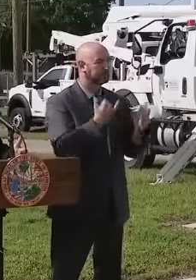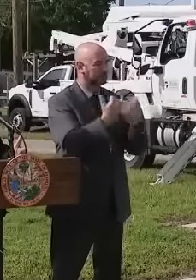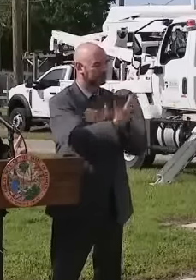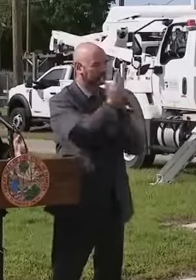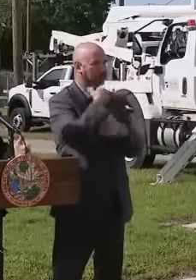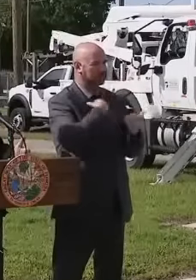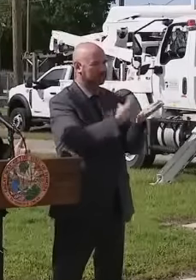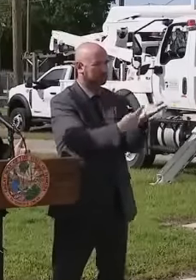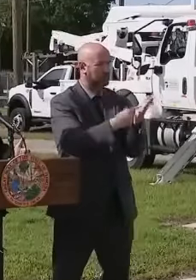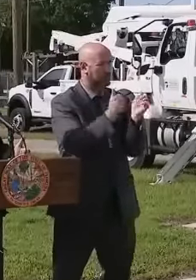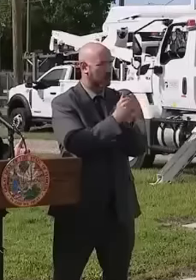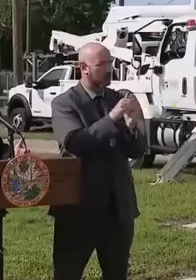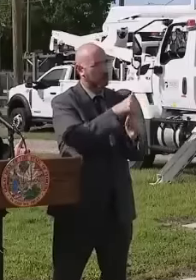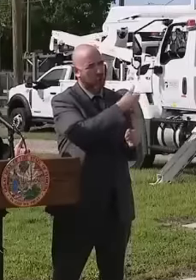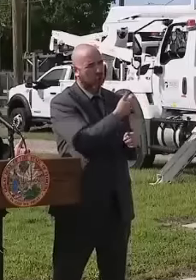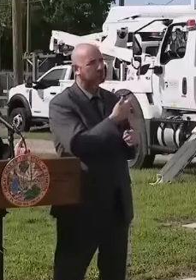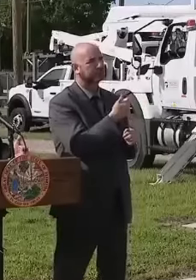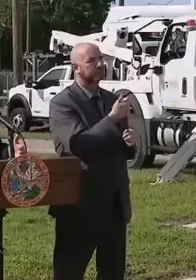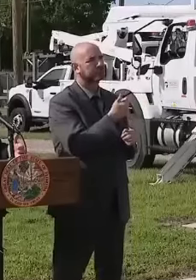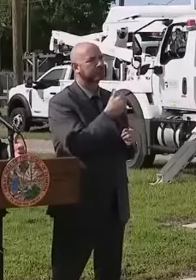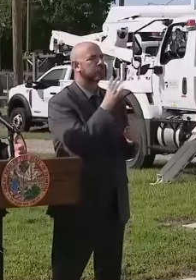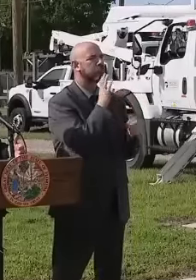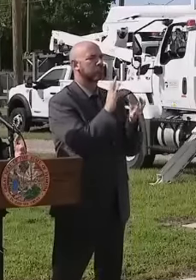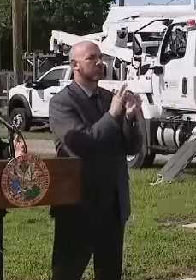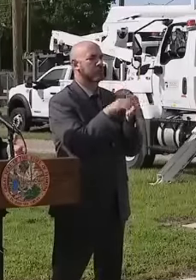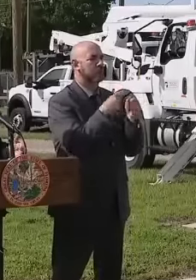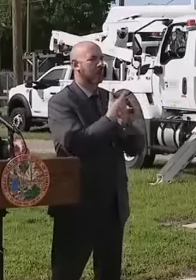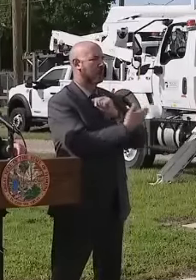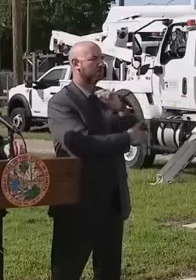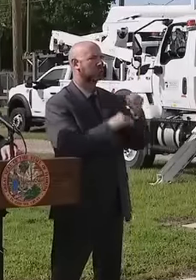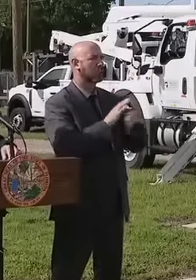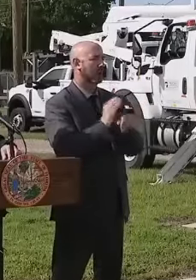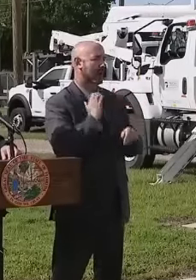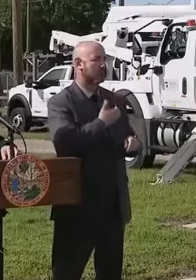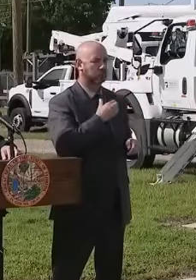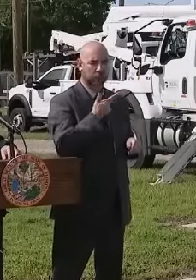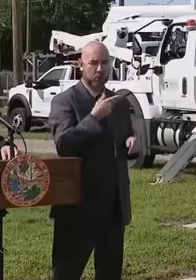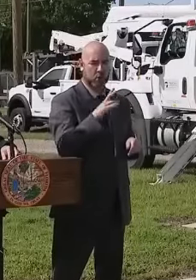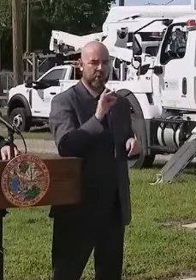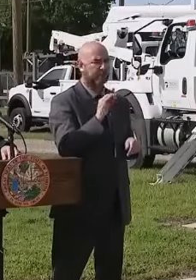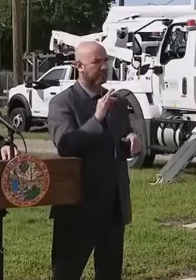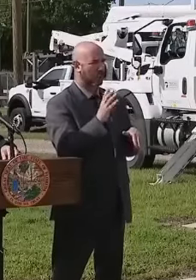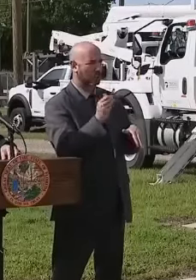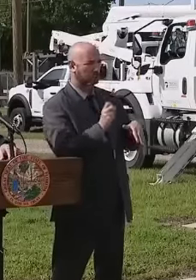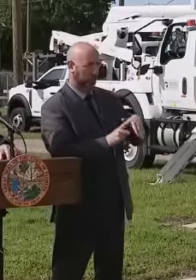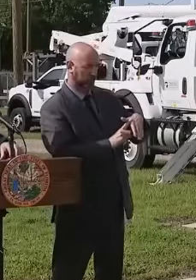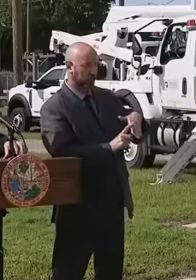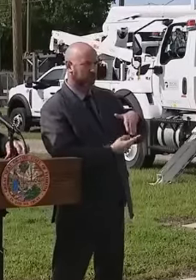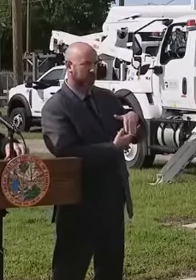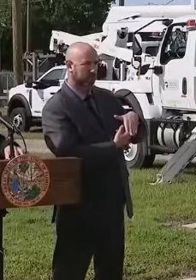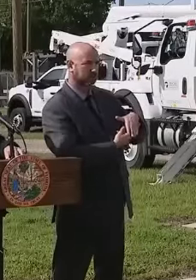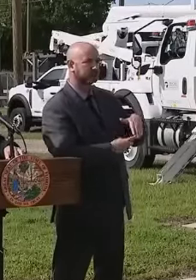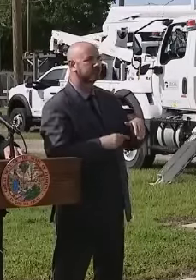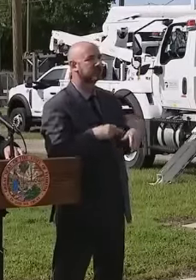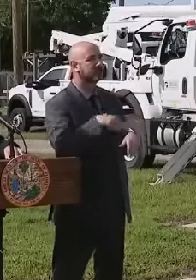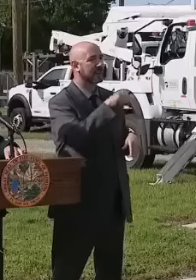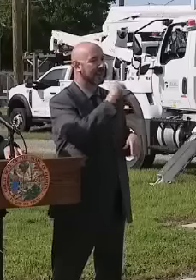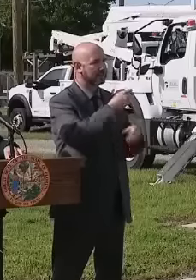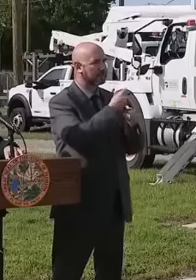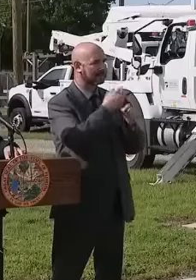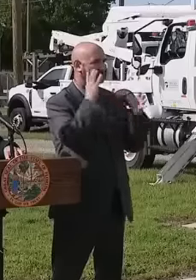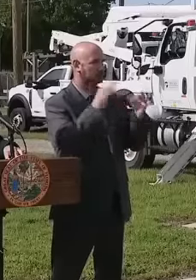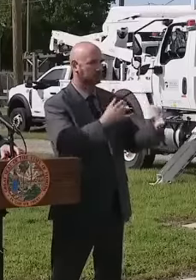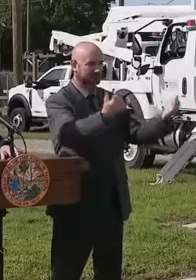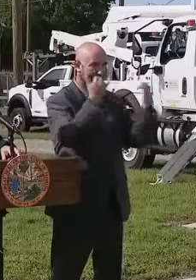constrained rural county on our Gulf Coast that's having to make decisions today because they've been hit by two